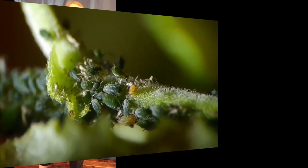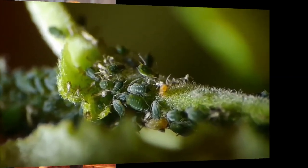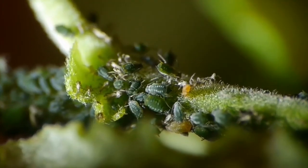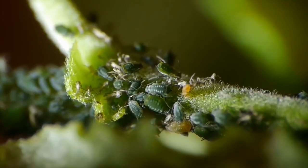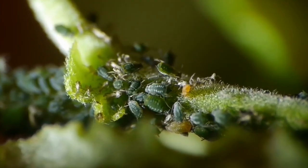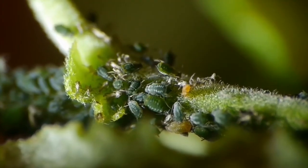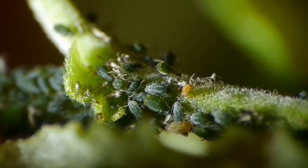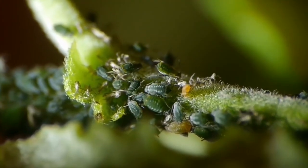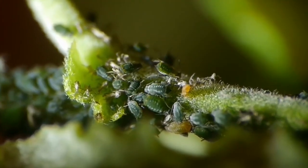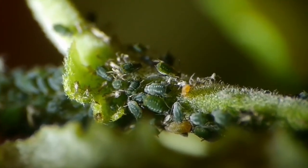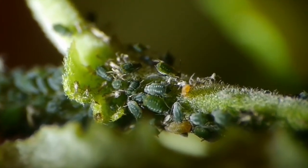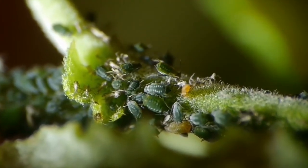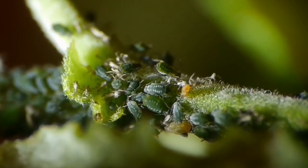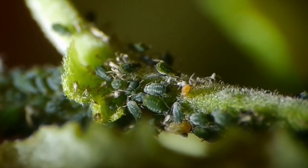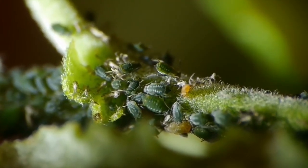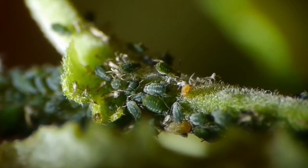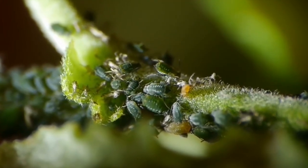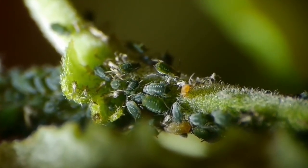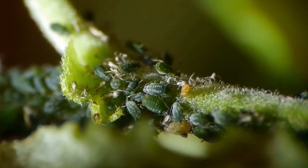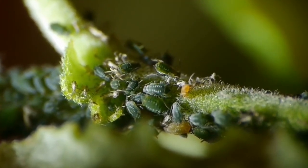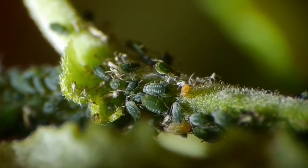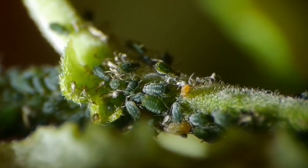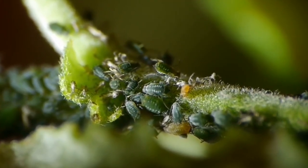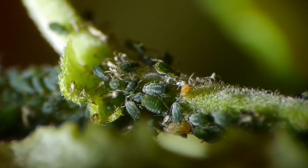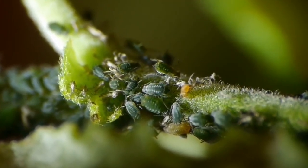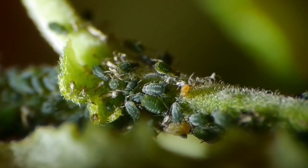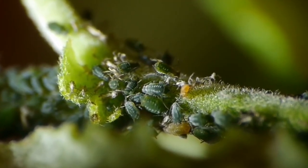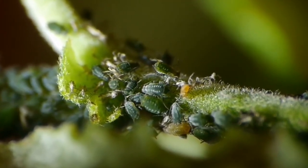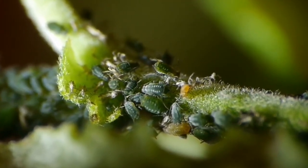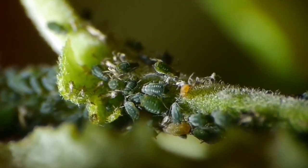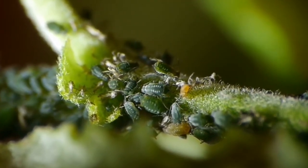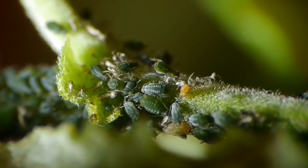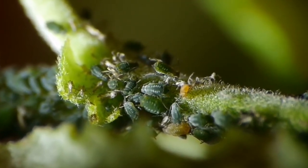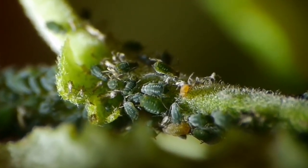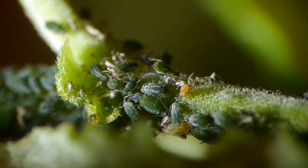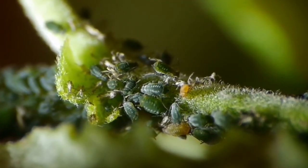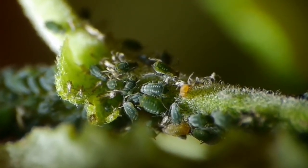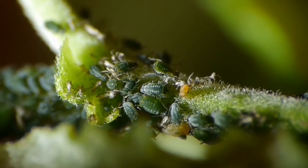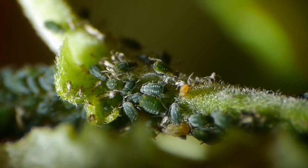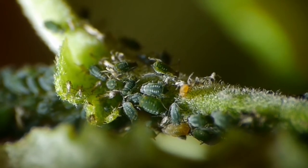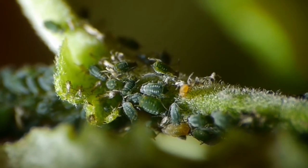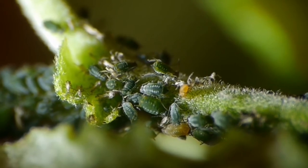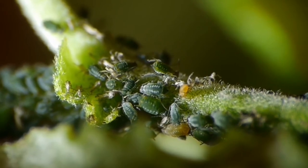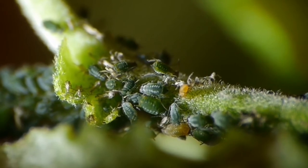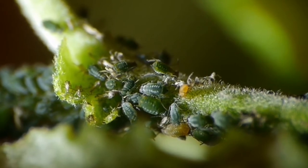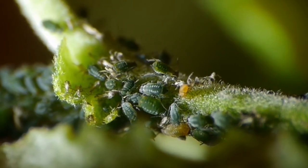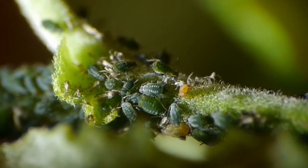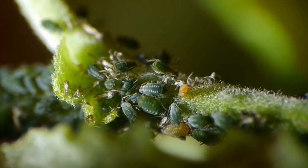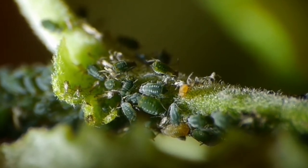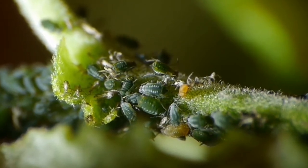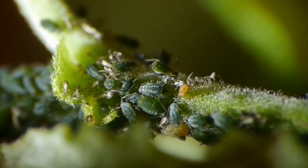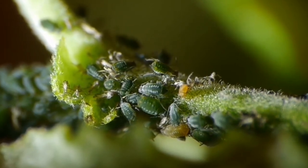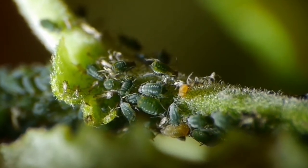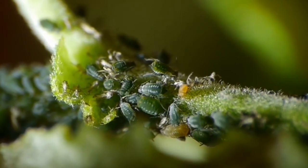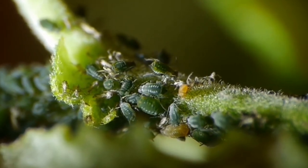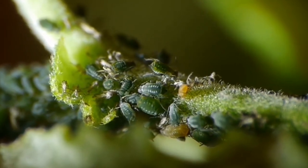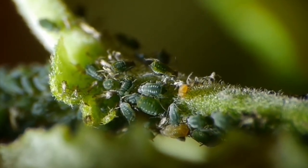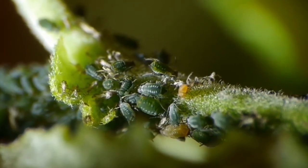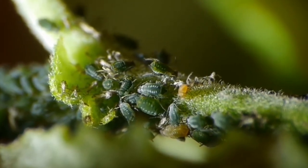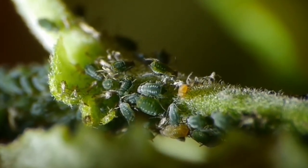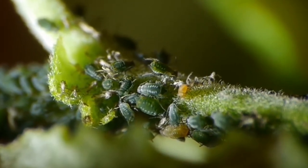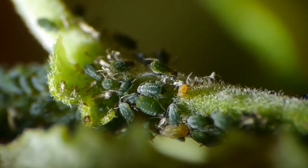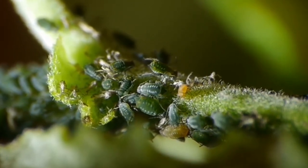plant sap. It's delicious. I haven't had any, but it must be good. How do you get the plant sap out of the plants?